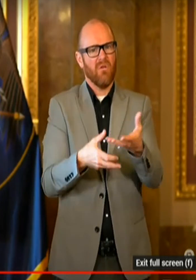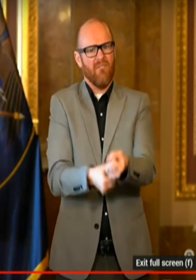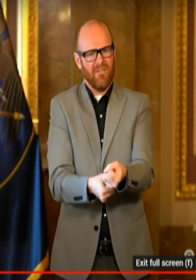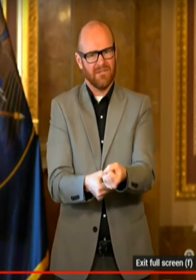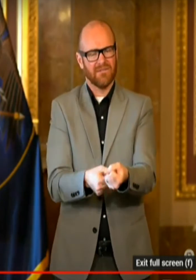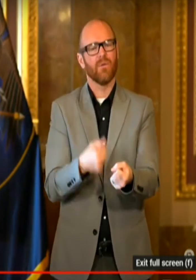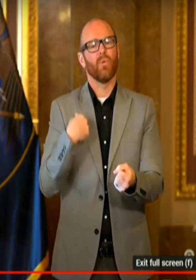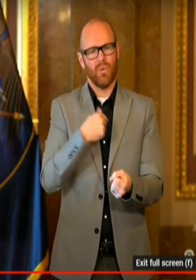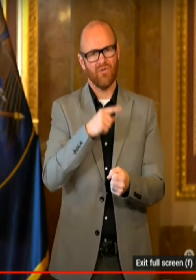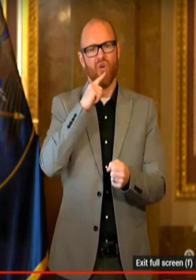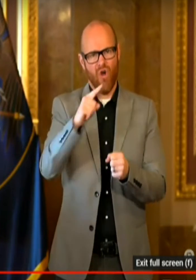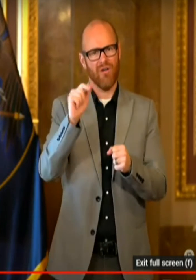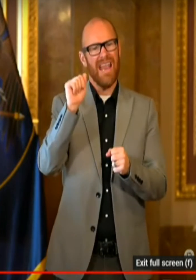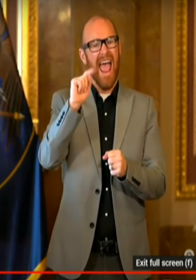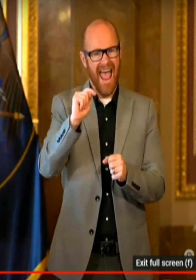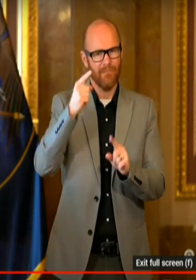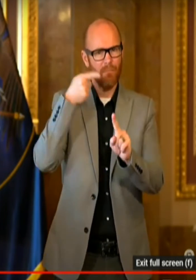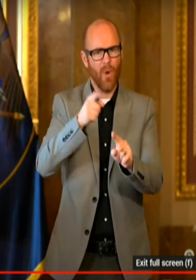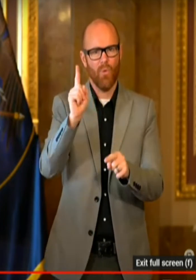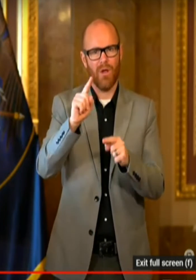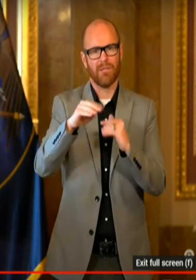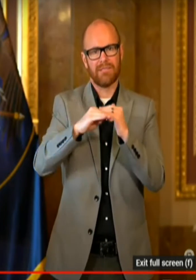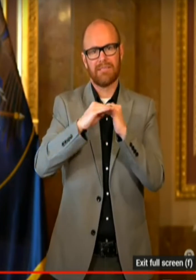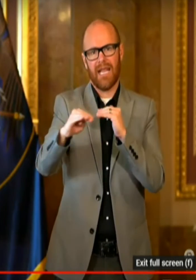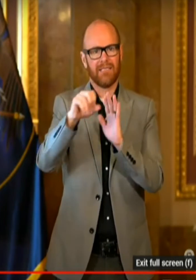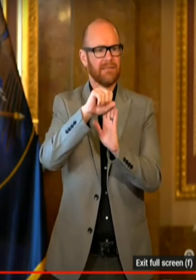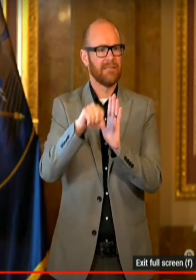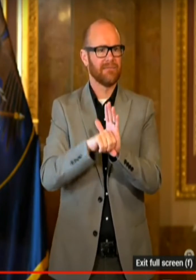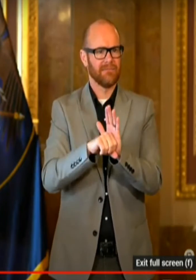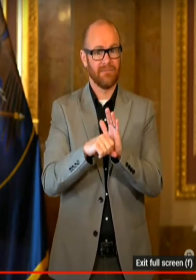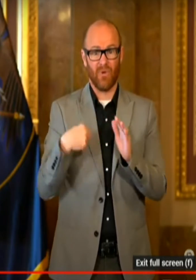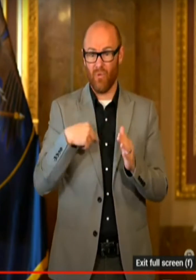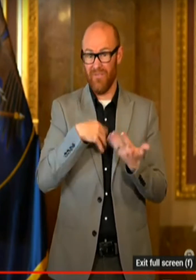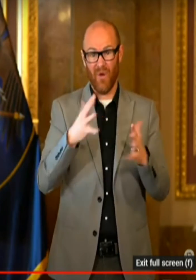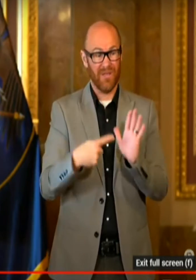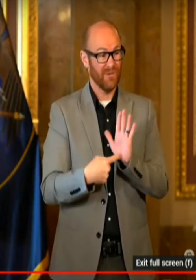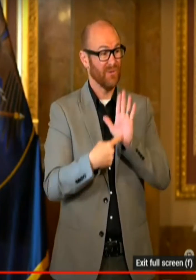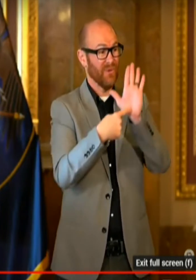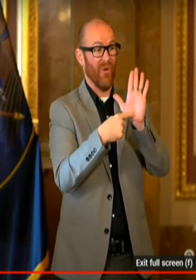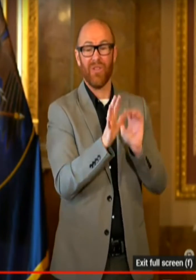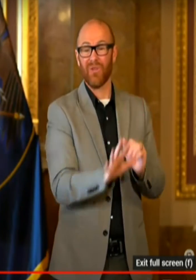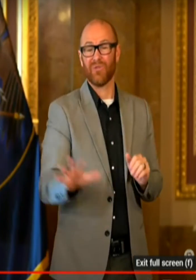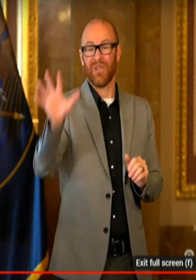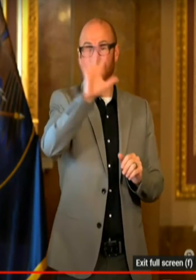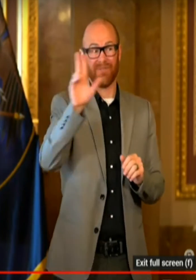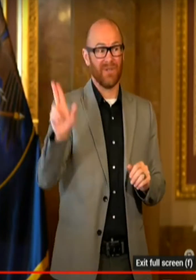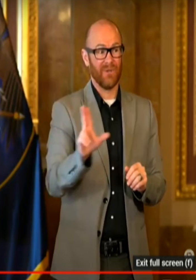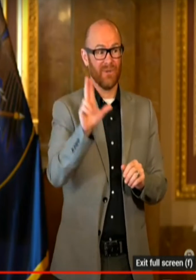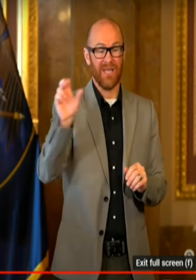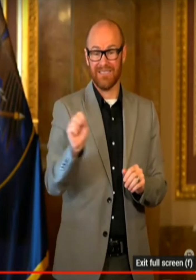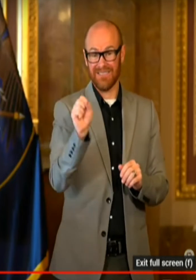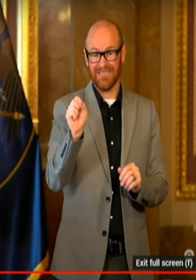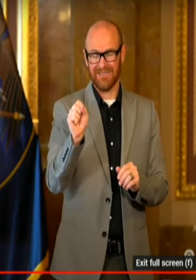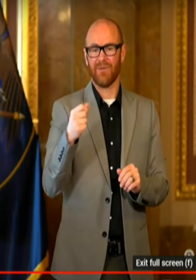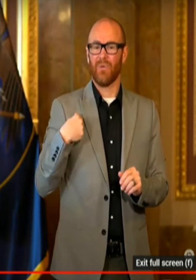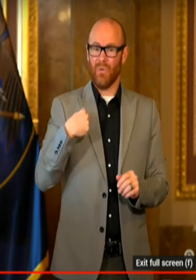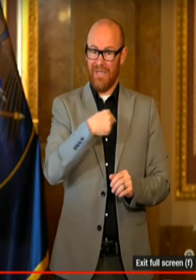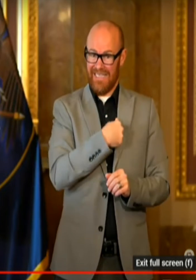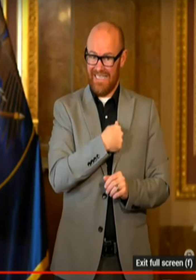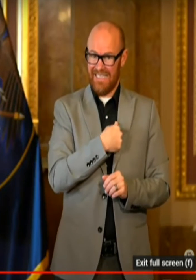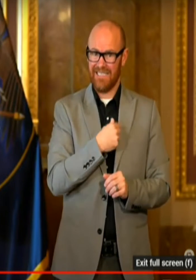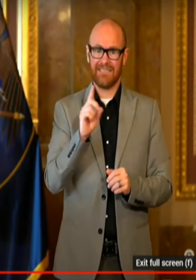steady state. Because we've shown the rest of the nation, and we've had these conversations with other governors and other health officials across the country, that